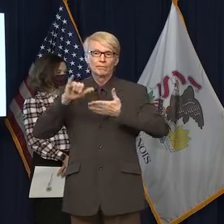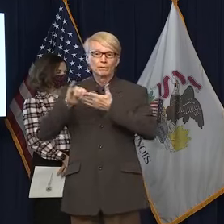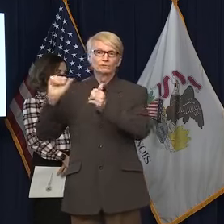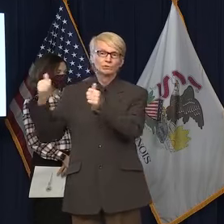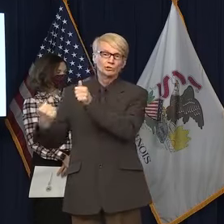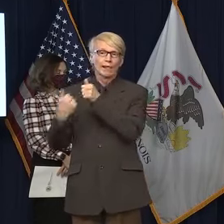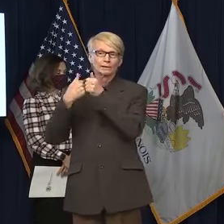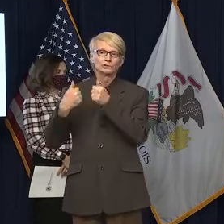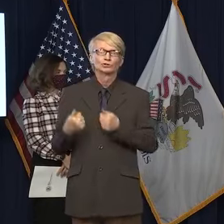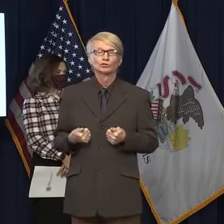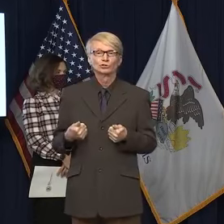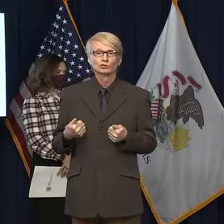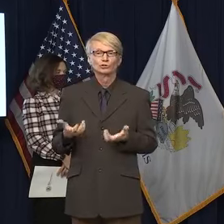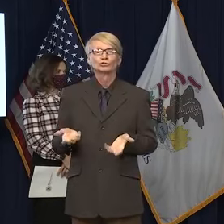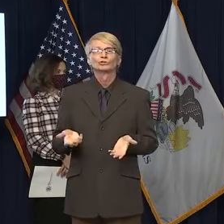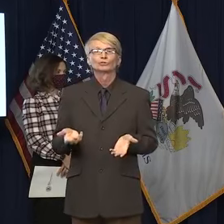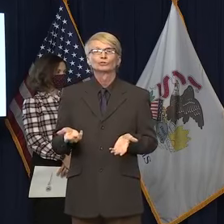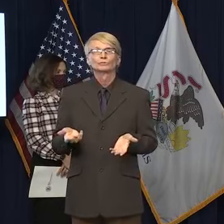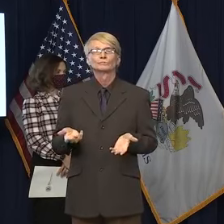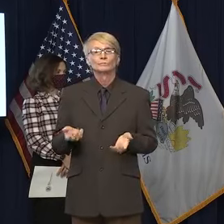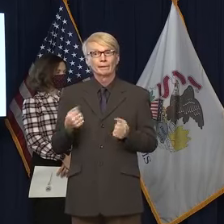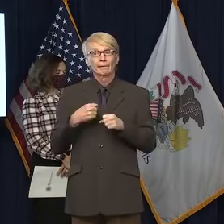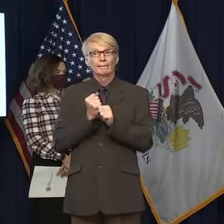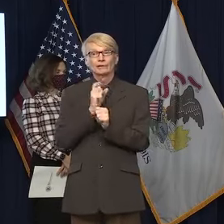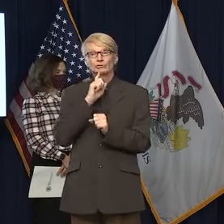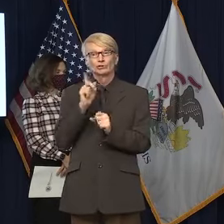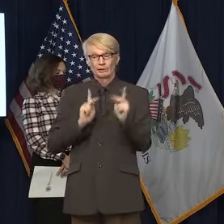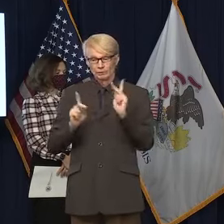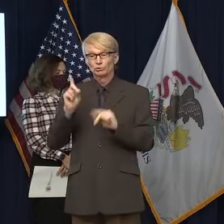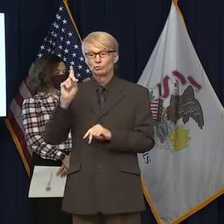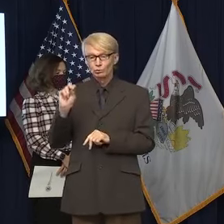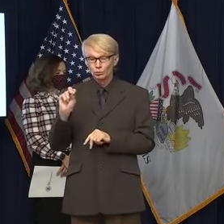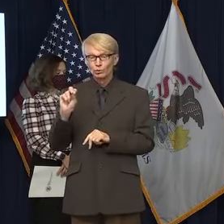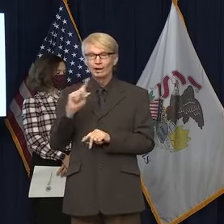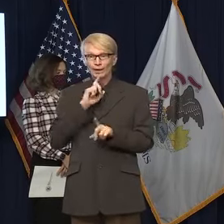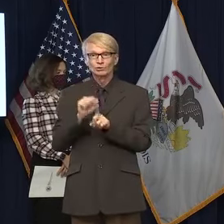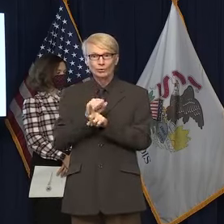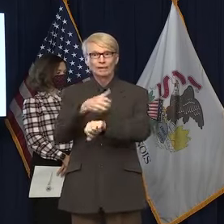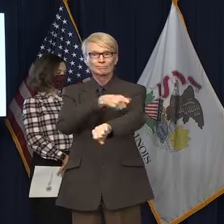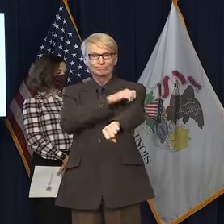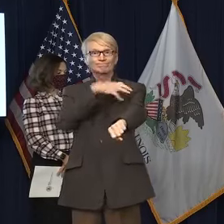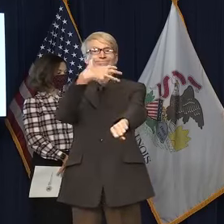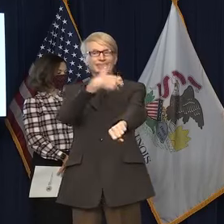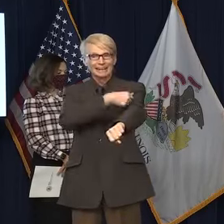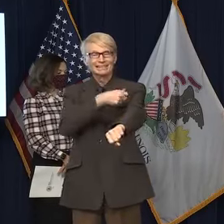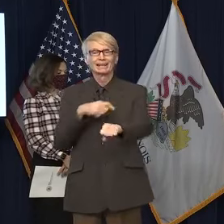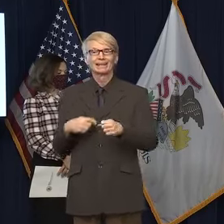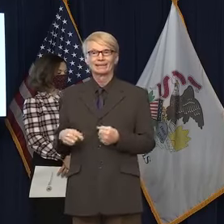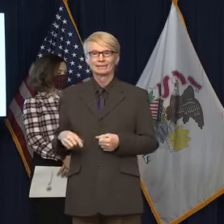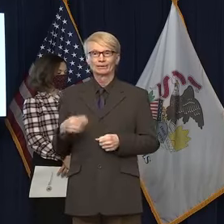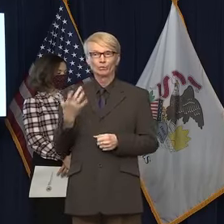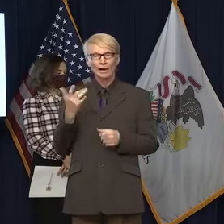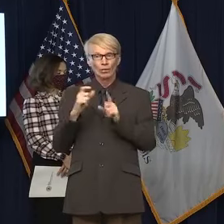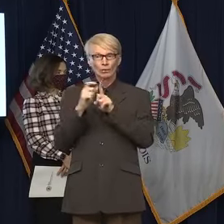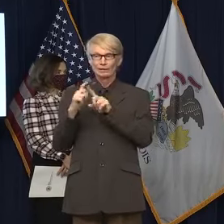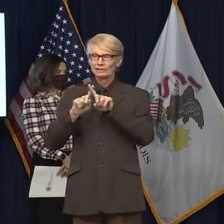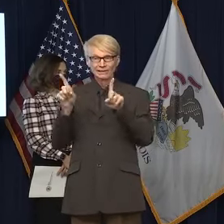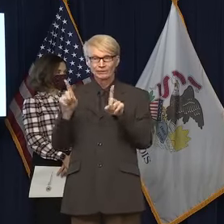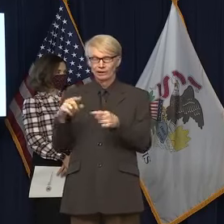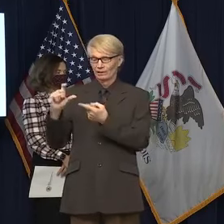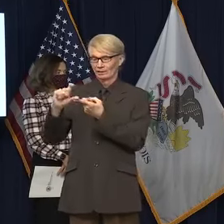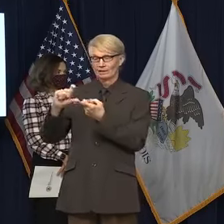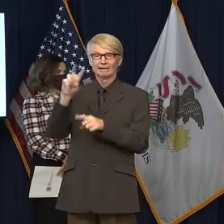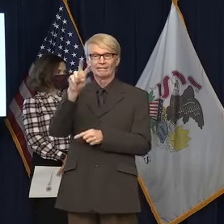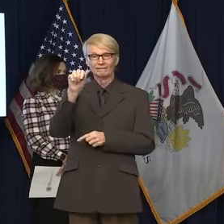Second, we need to make sure that people are actually getting vaccinated. There is a clear difference between vaccine and